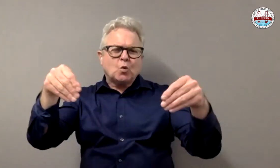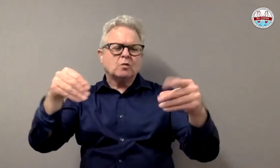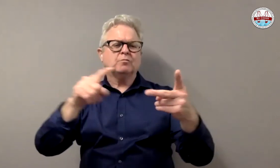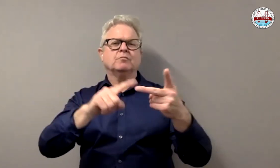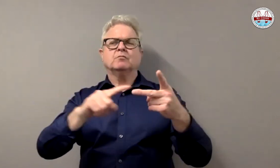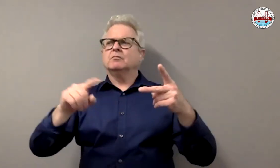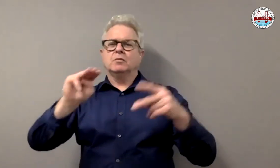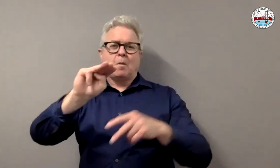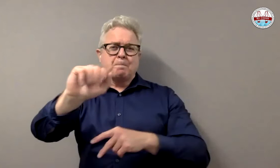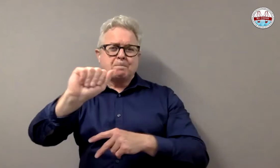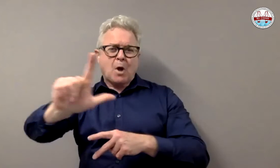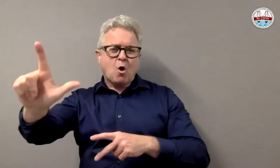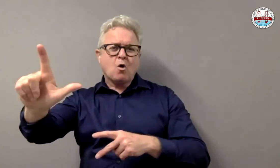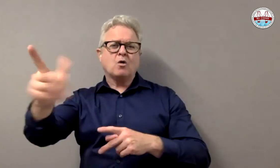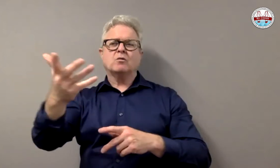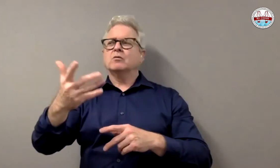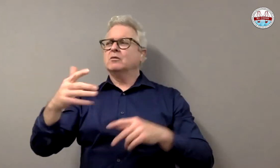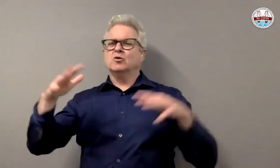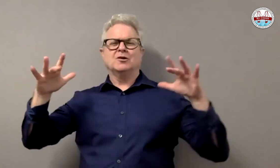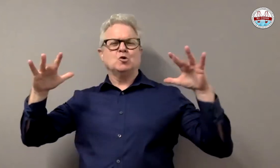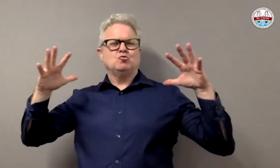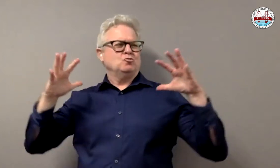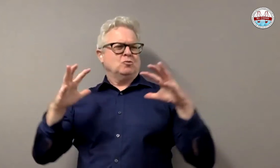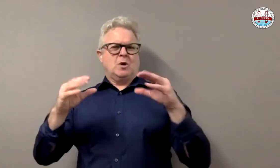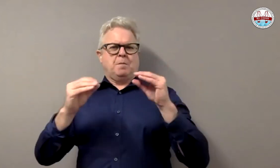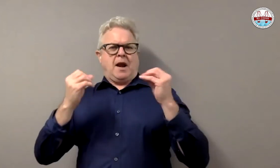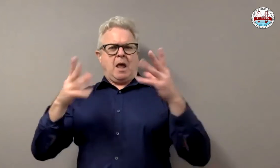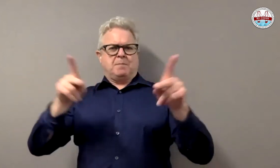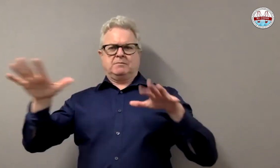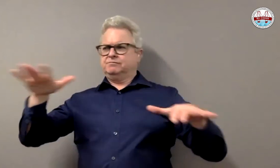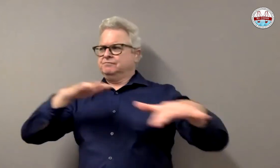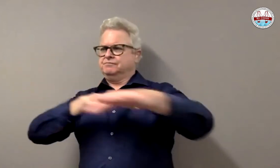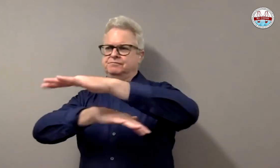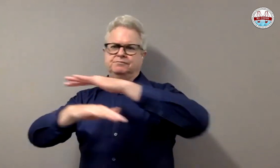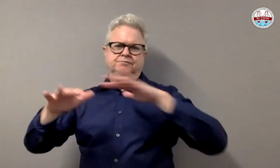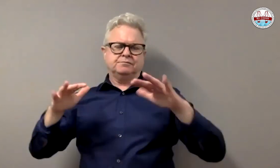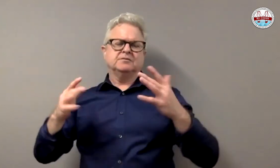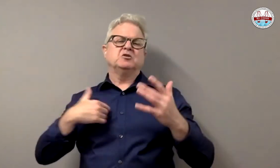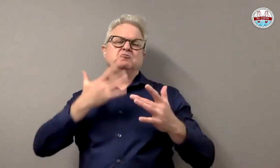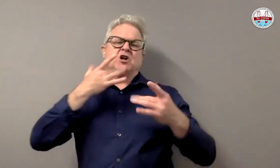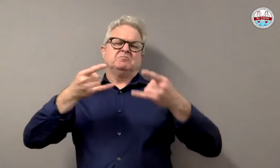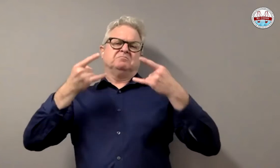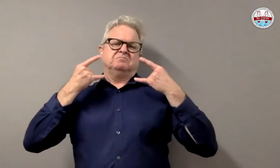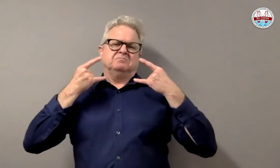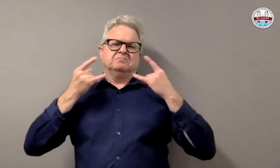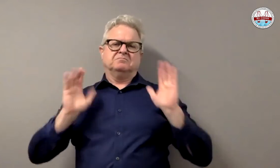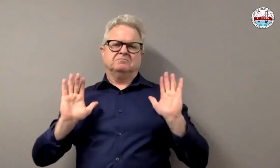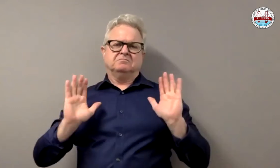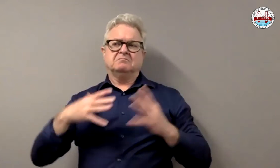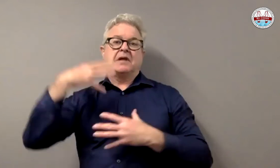indoors, such as department stores, grocery stores, mall, where you're gathering around a lot of people where there's a high congestion. You